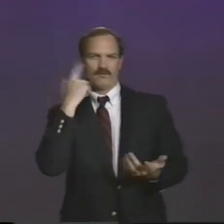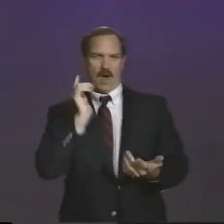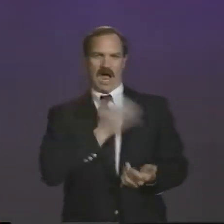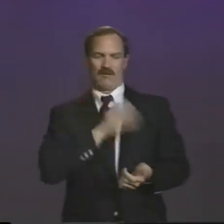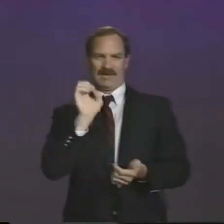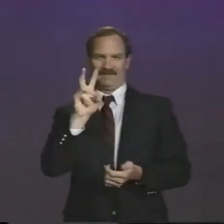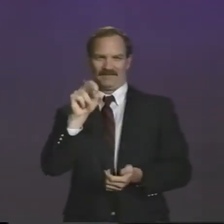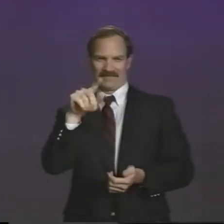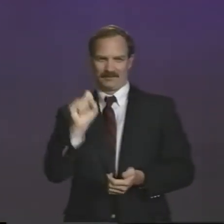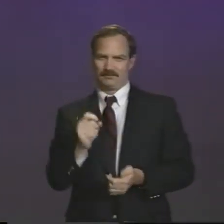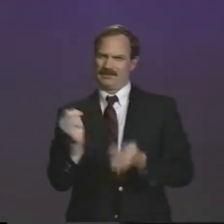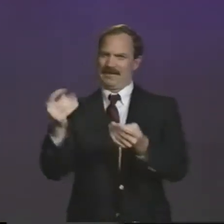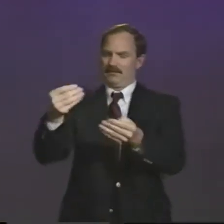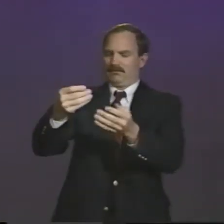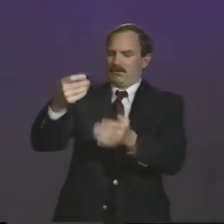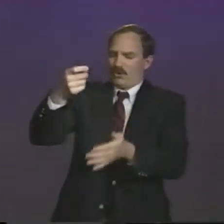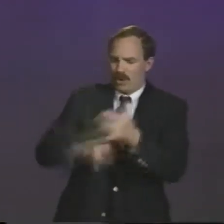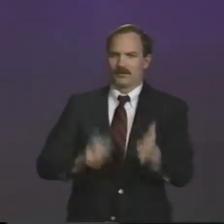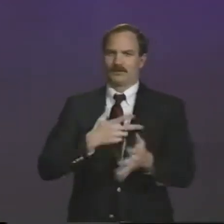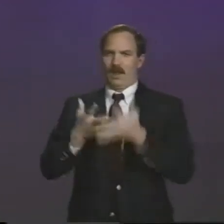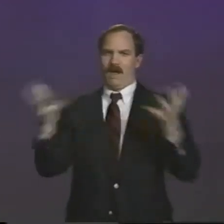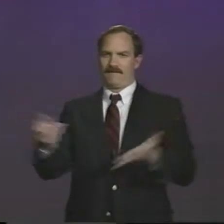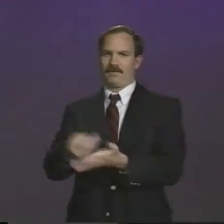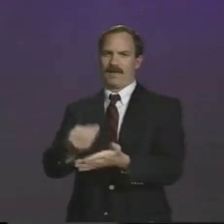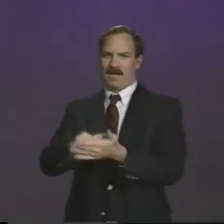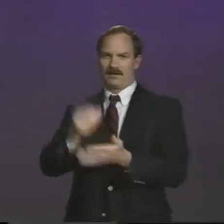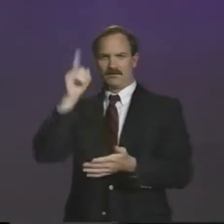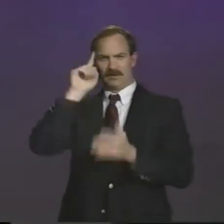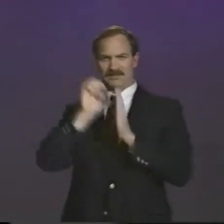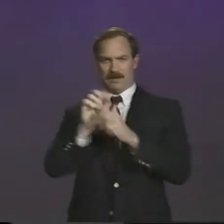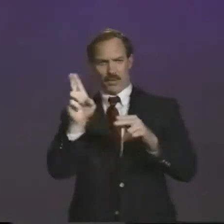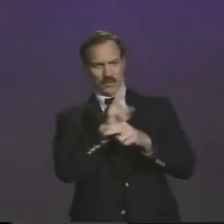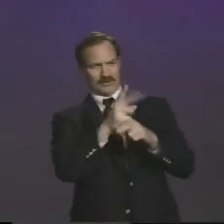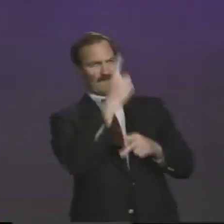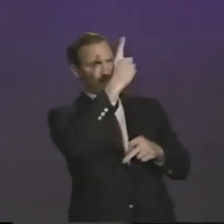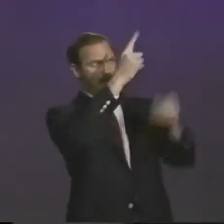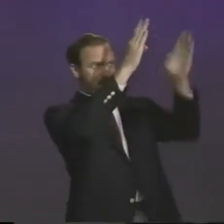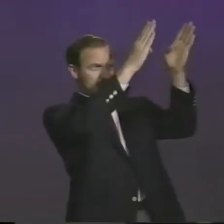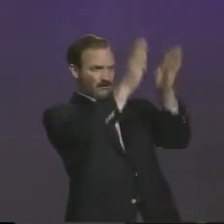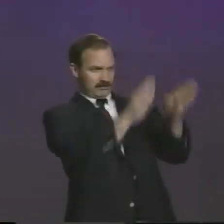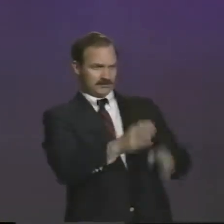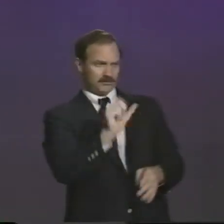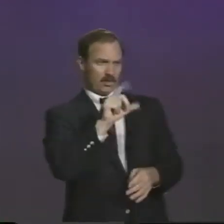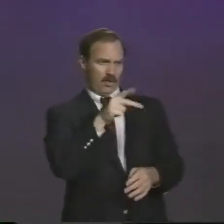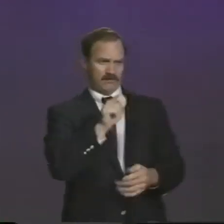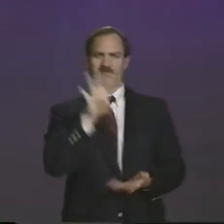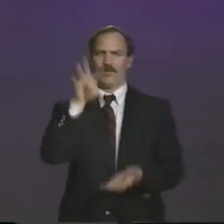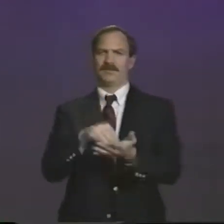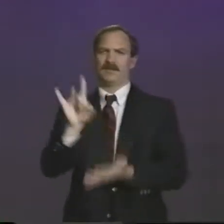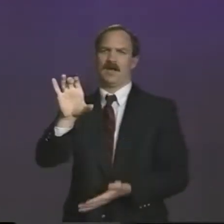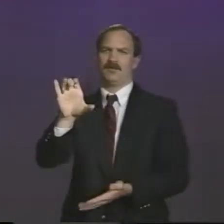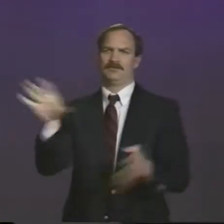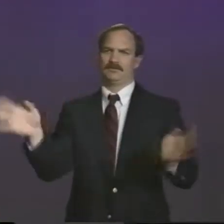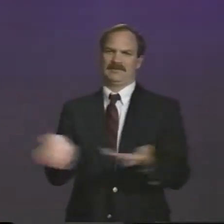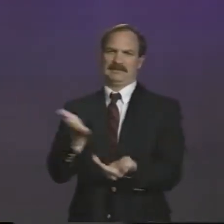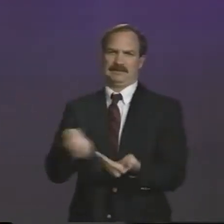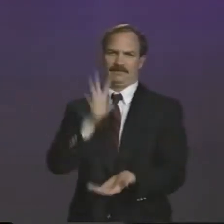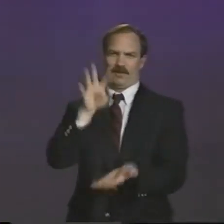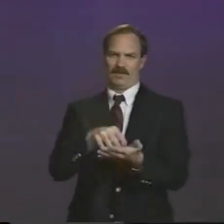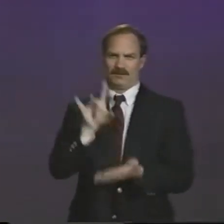so that we have a slope for our event. And it is quite a costly endeavor with the slope, which will easily